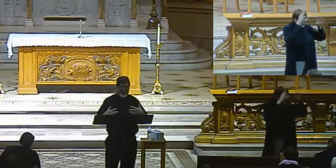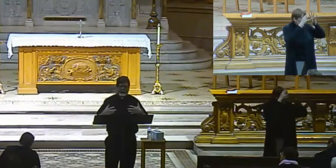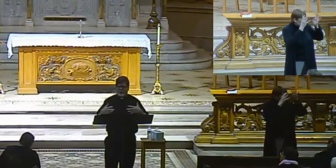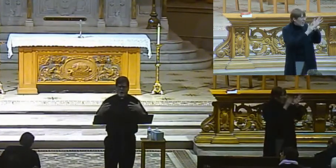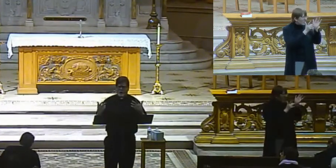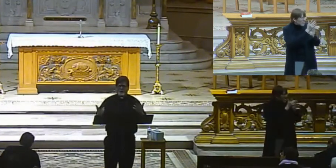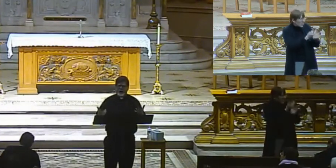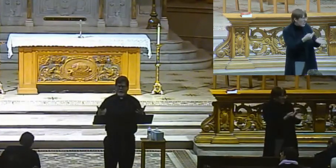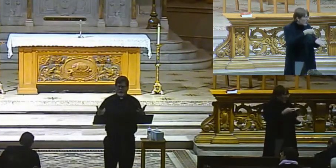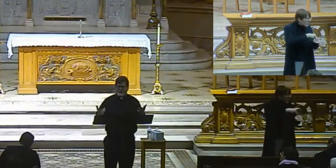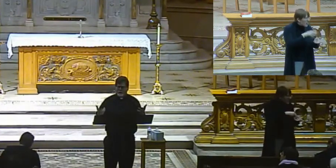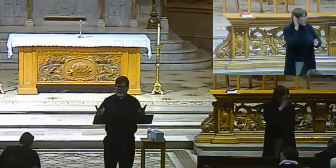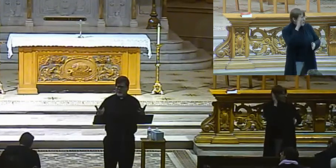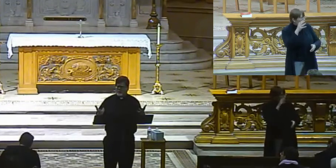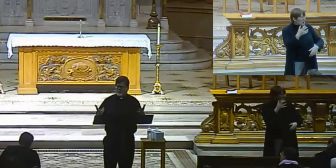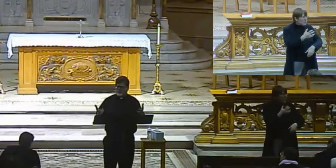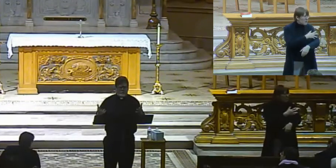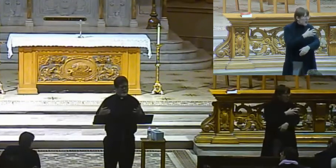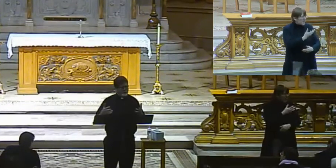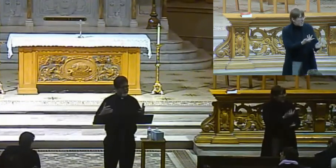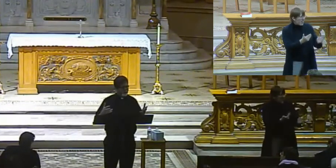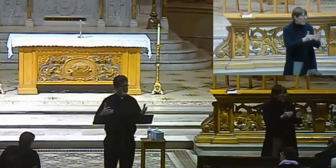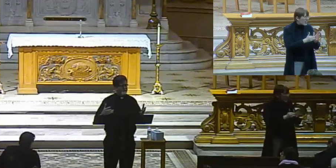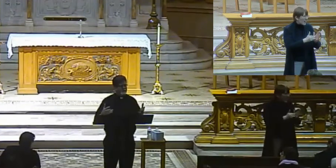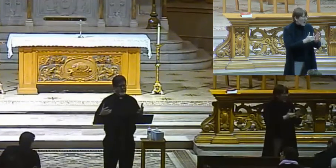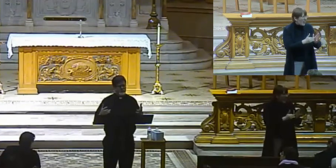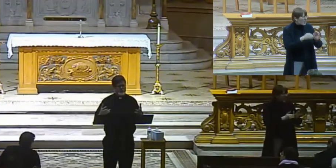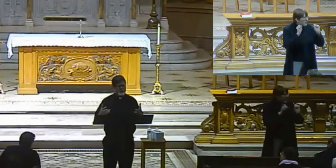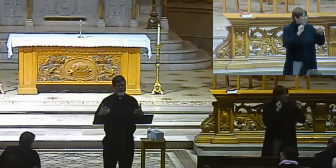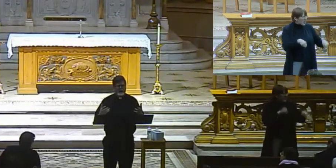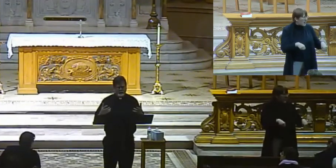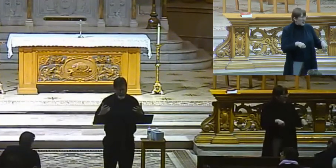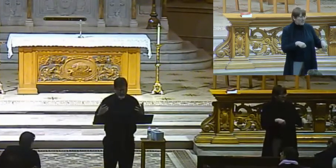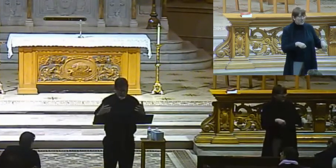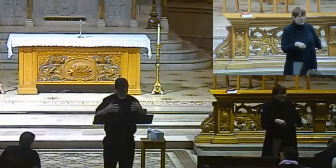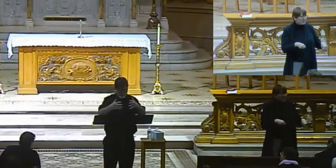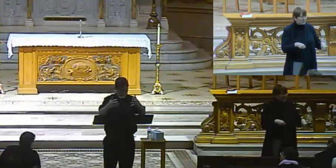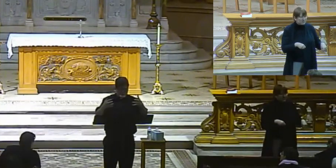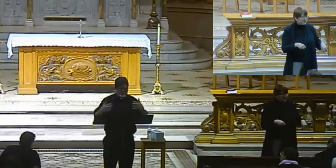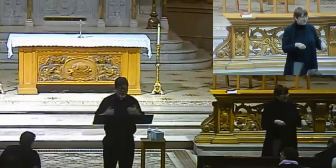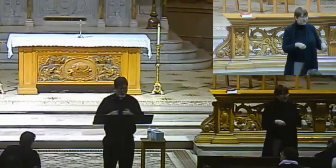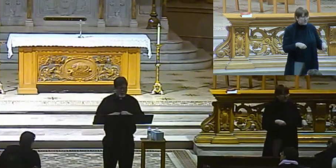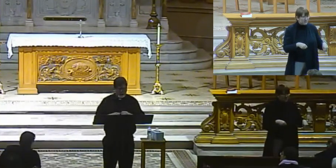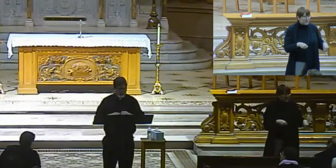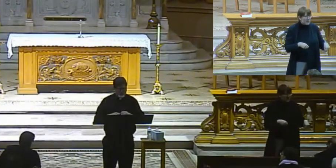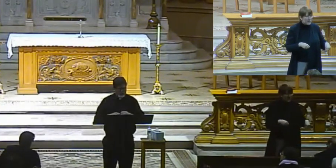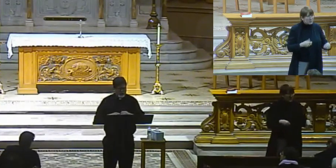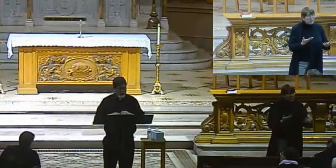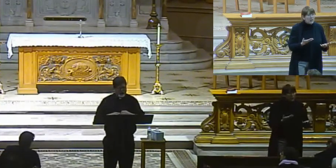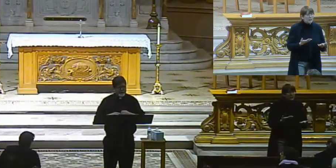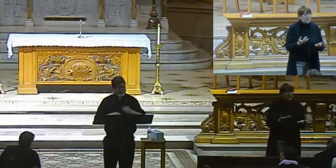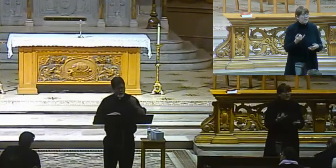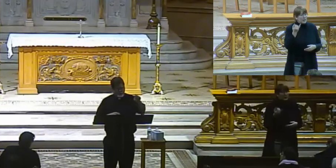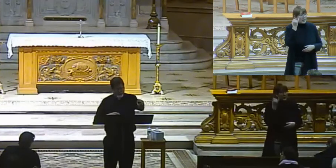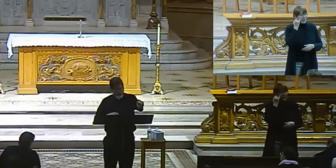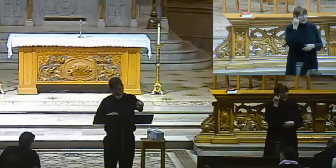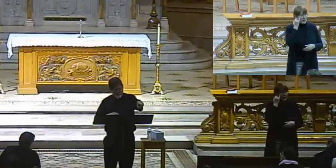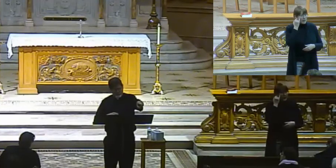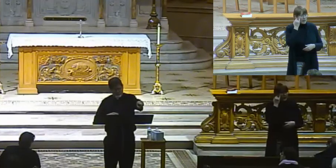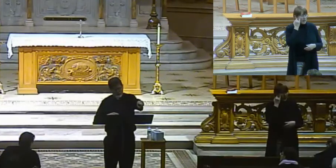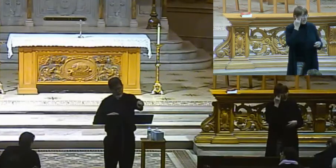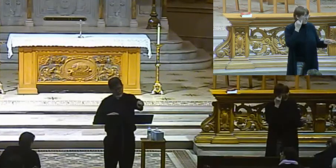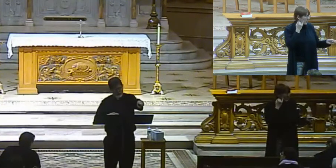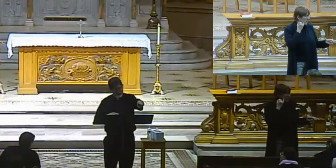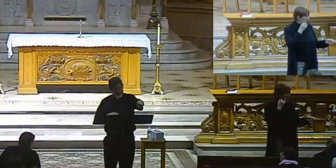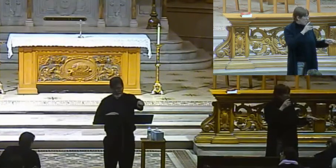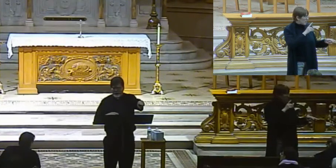and it all works out, we might actually pull this off, but let's just say that there's a few of us, all right, and they arrest Dave